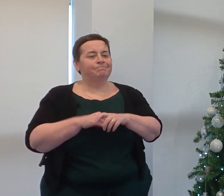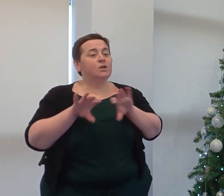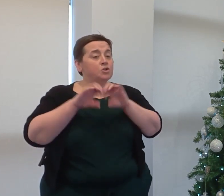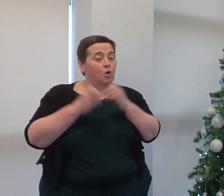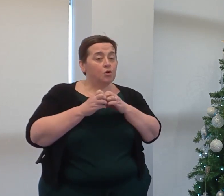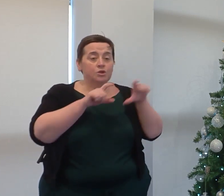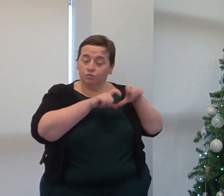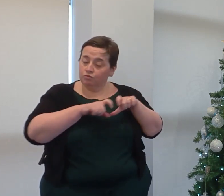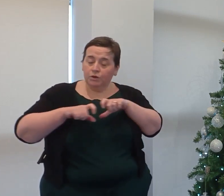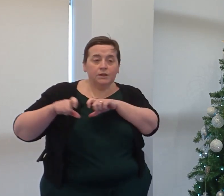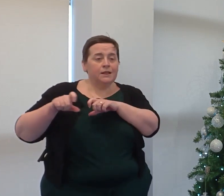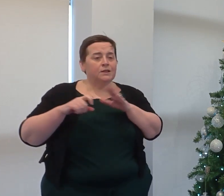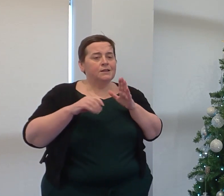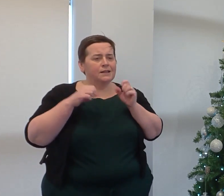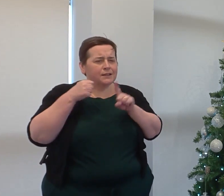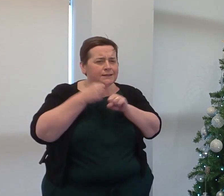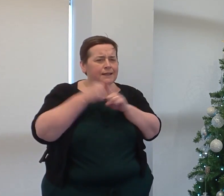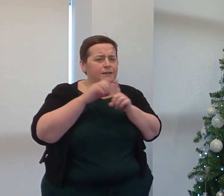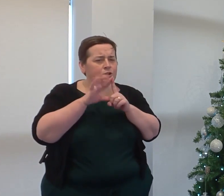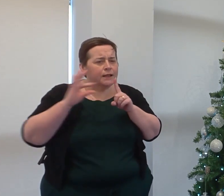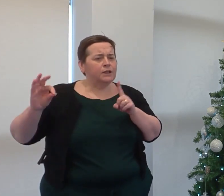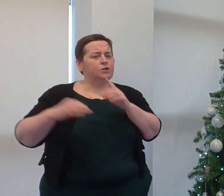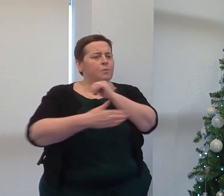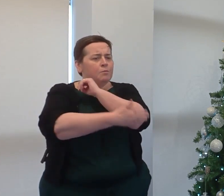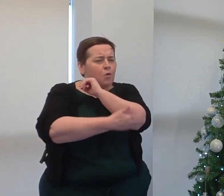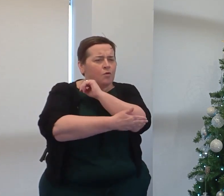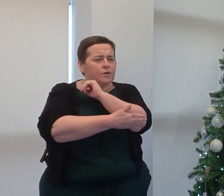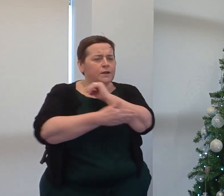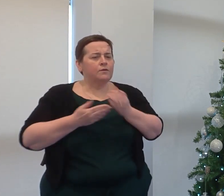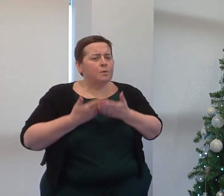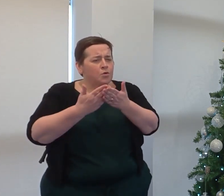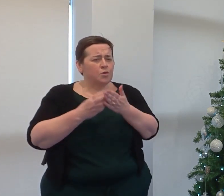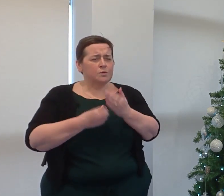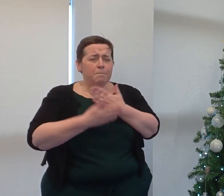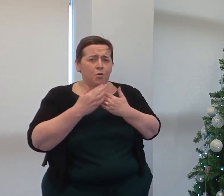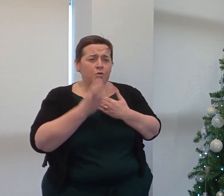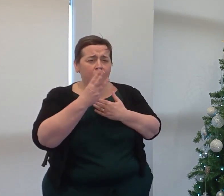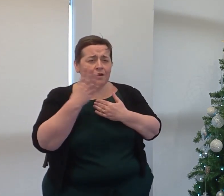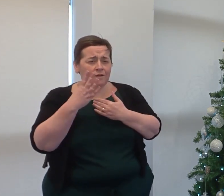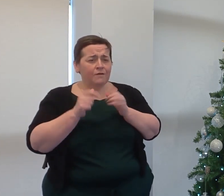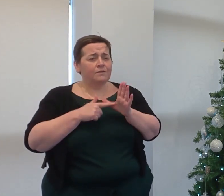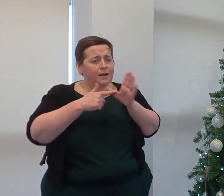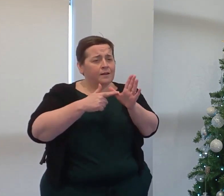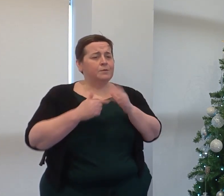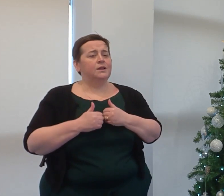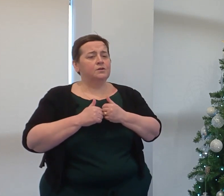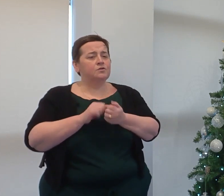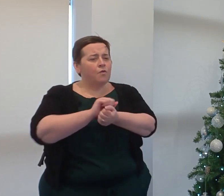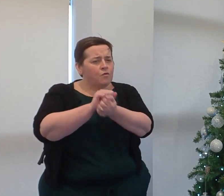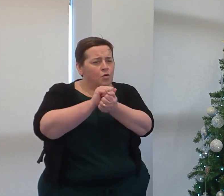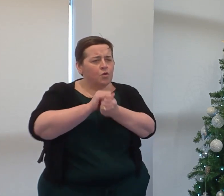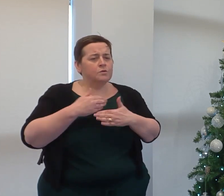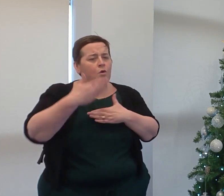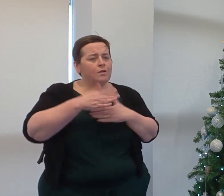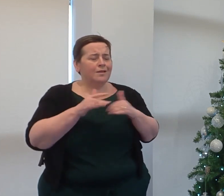As a College, we continue to tackle digital poverty and have processed over 350 applications for long